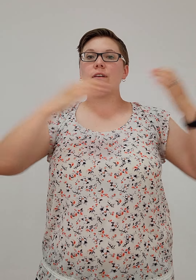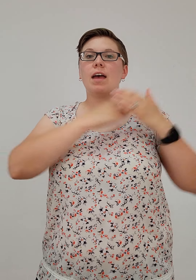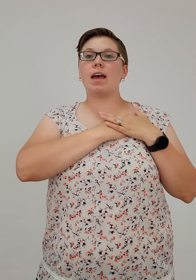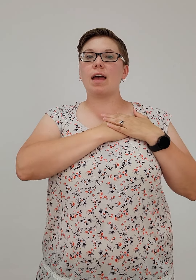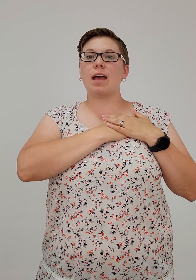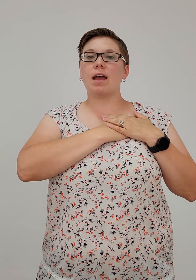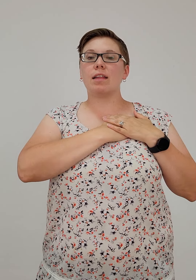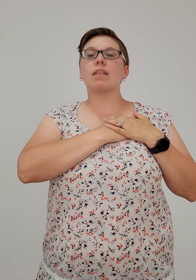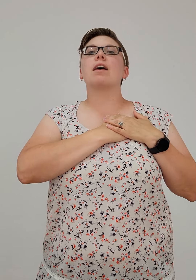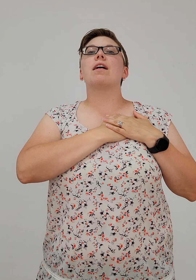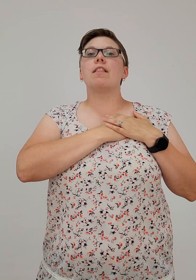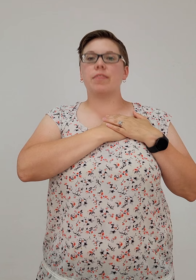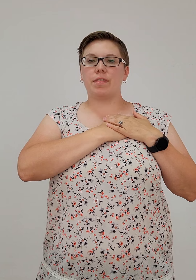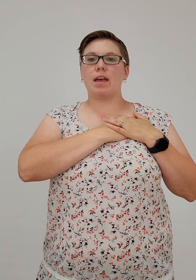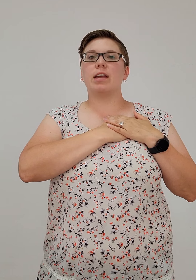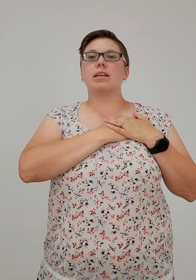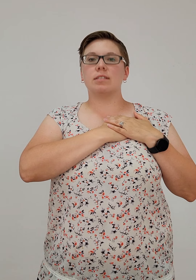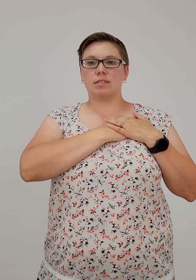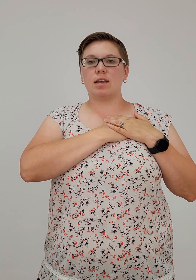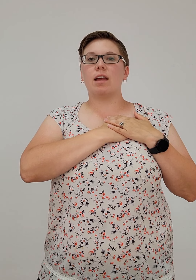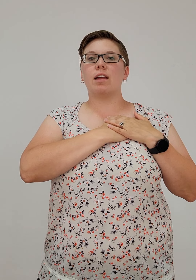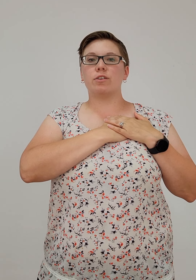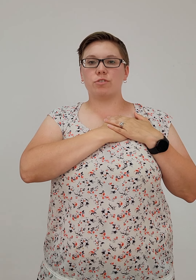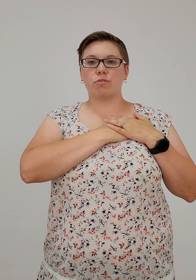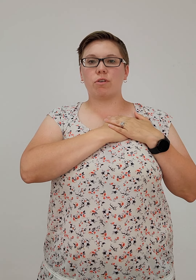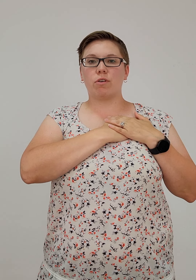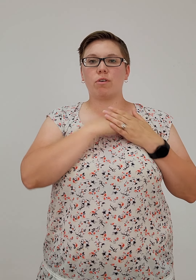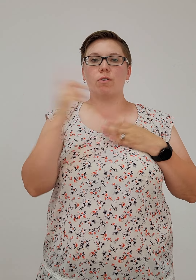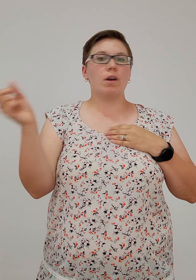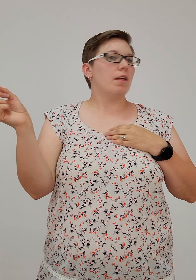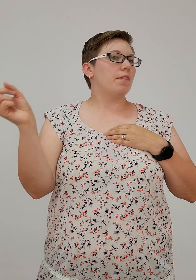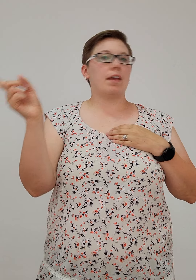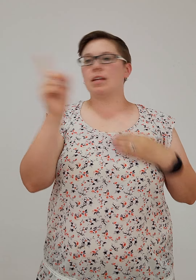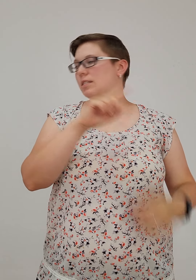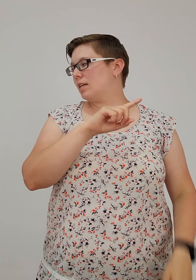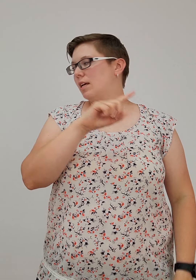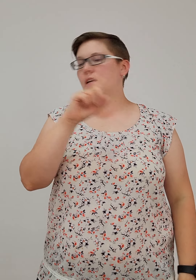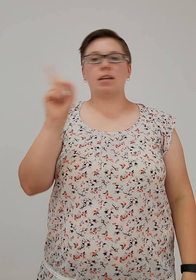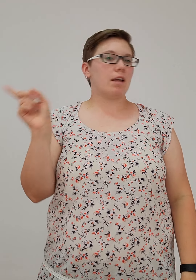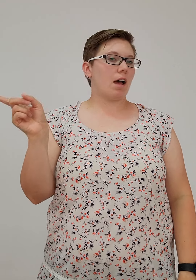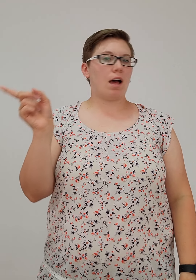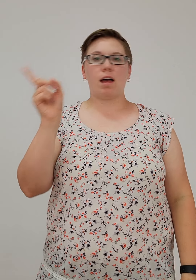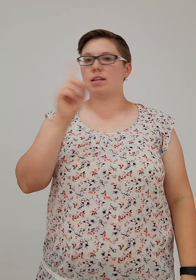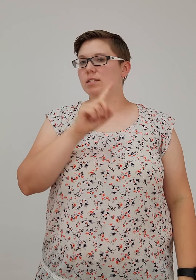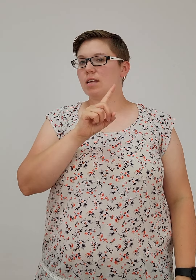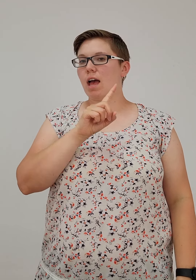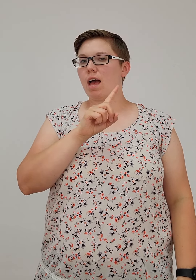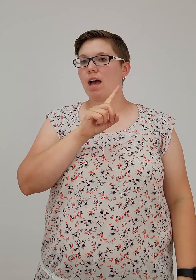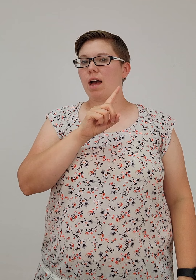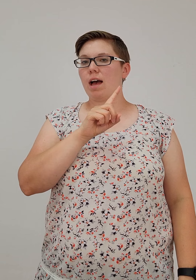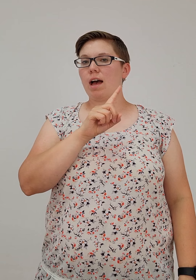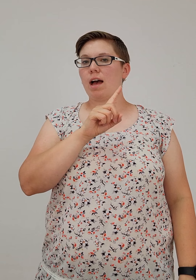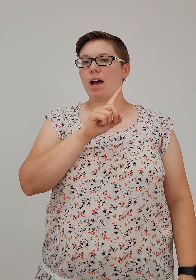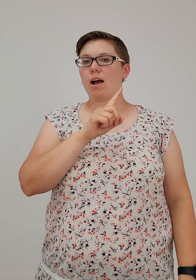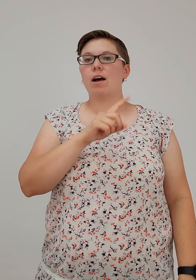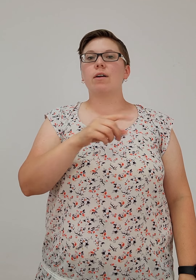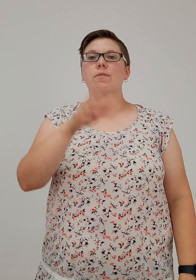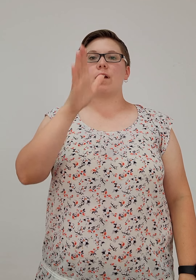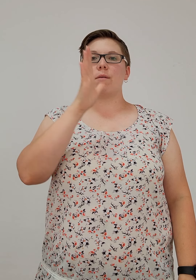faith. They say true, they take not doubt their